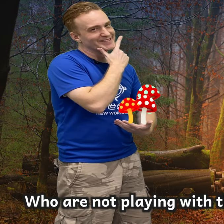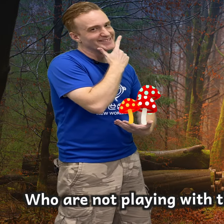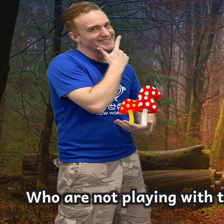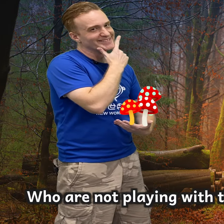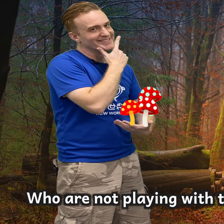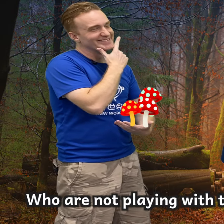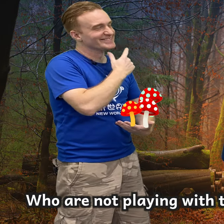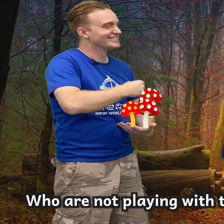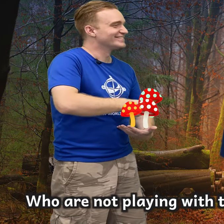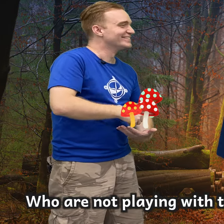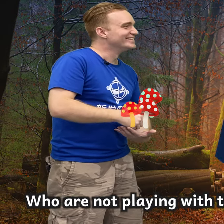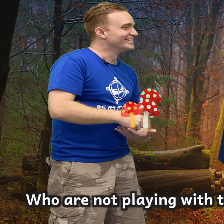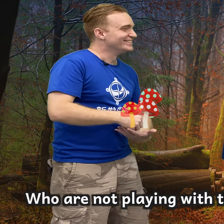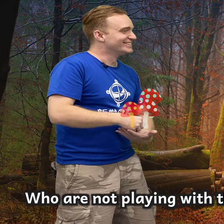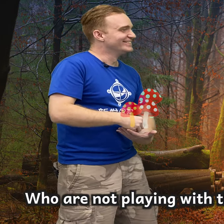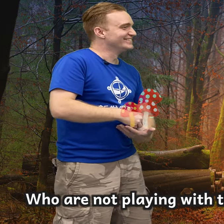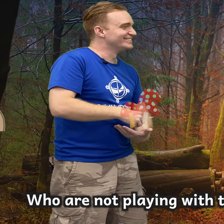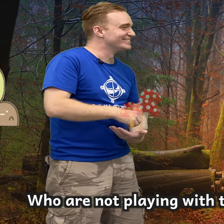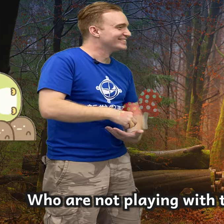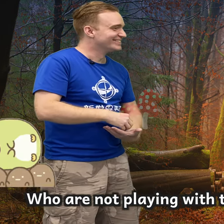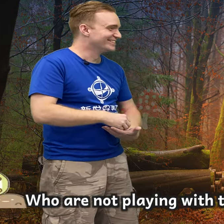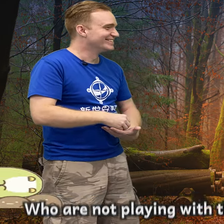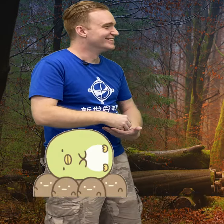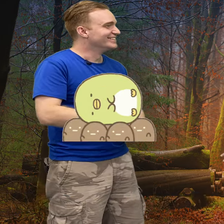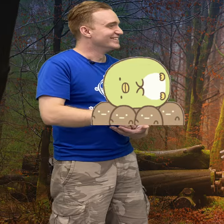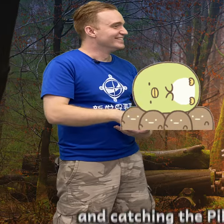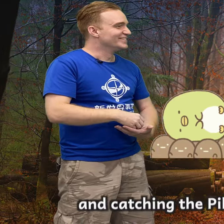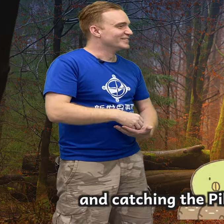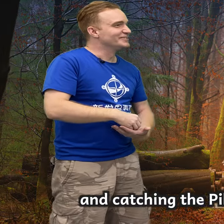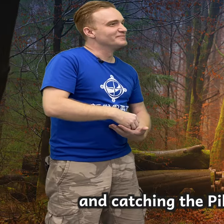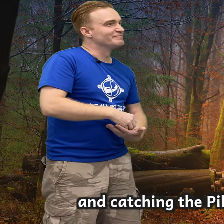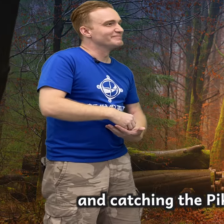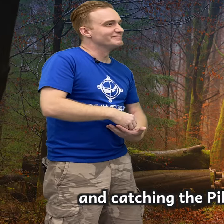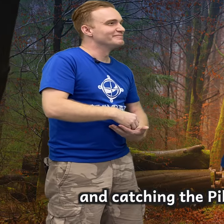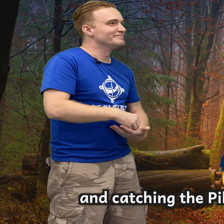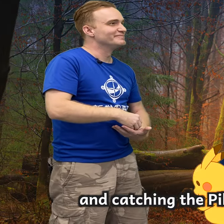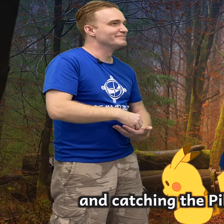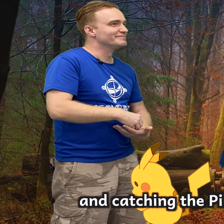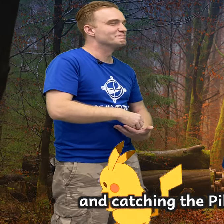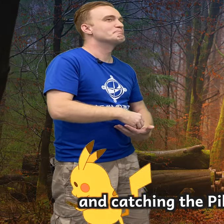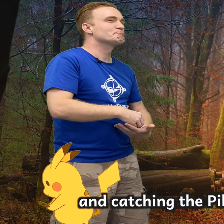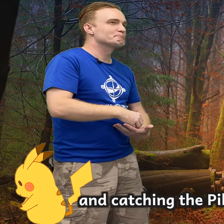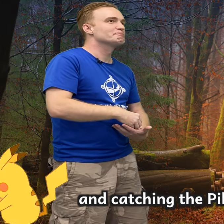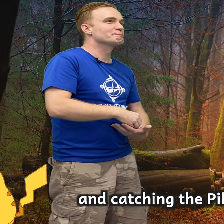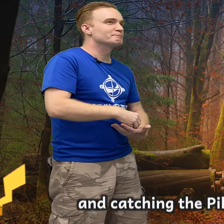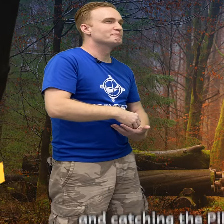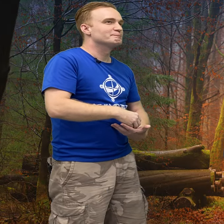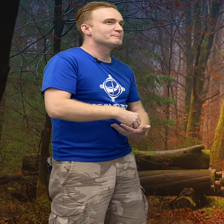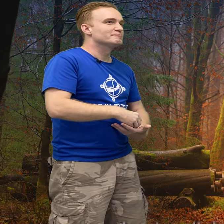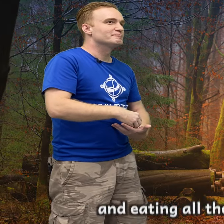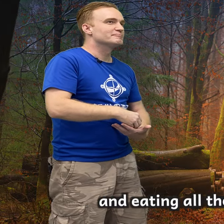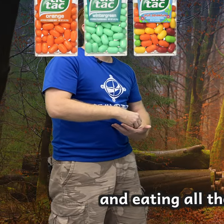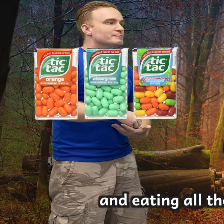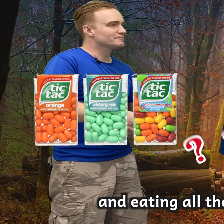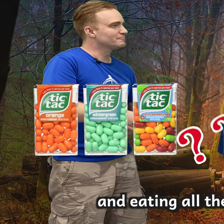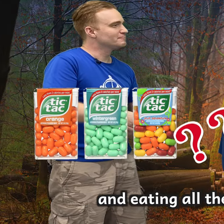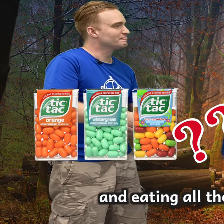playing with the Sumigogoraskies and catching the Pikachus and eating all the